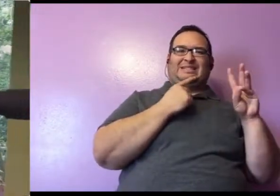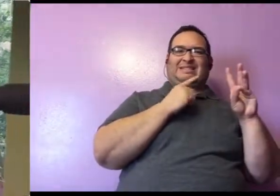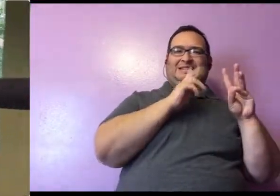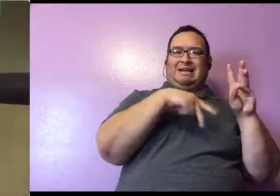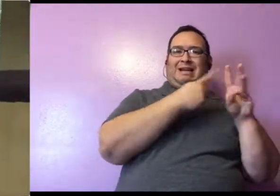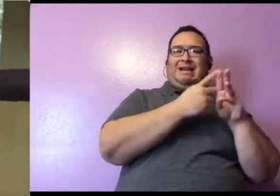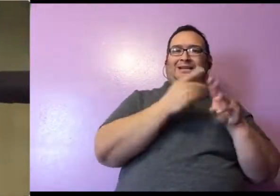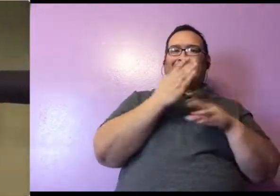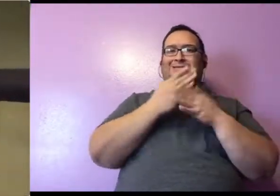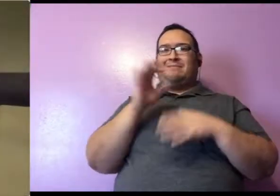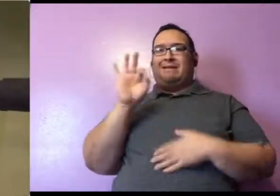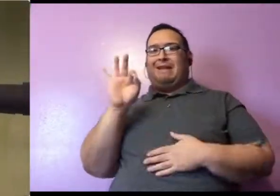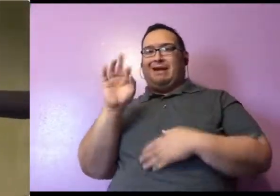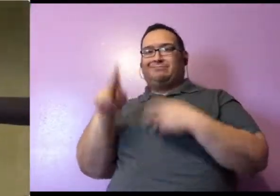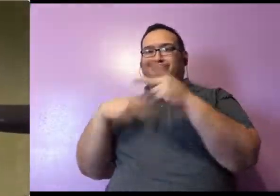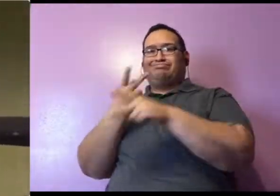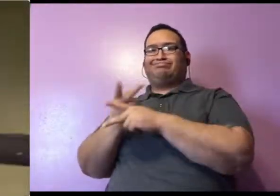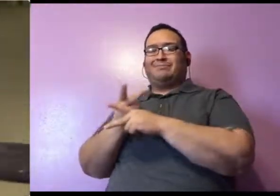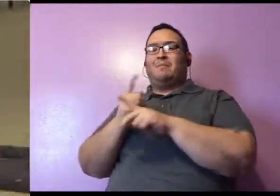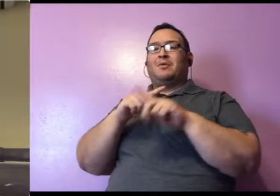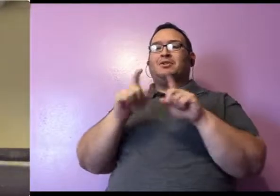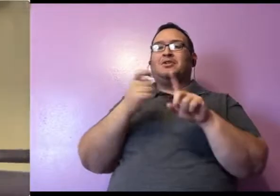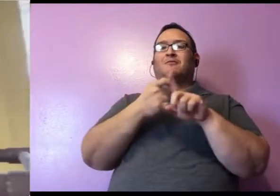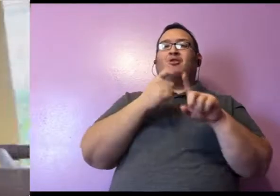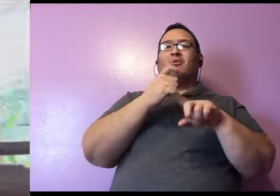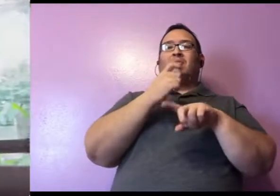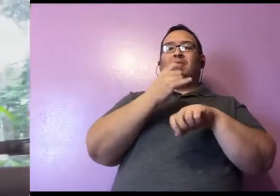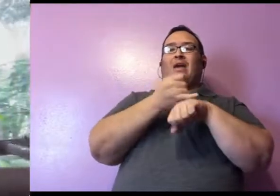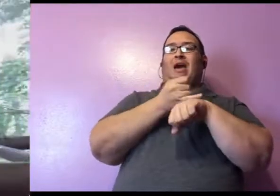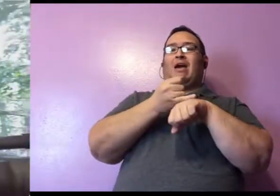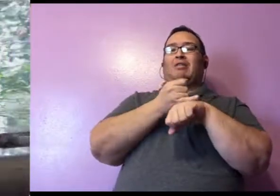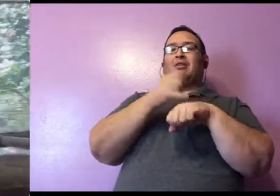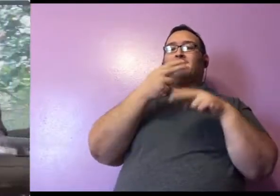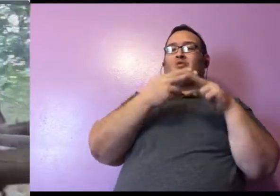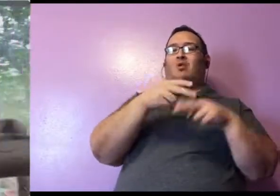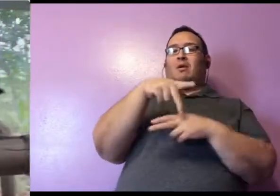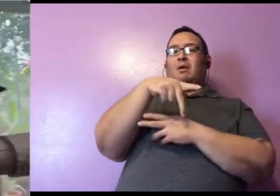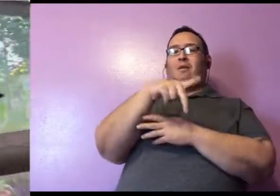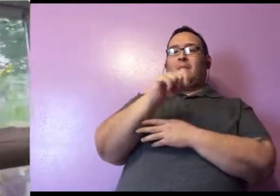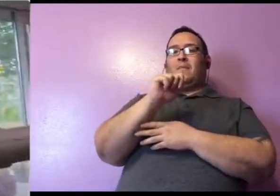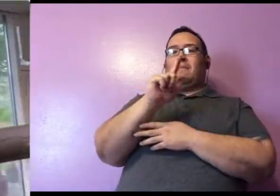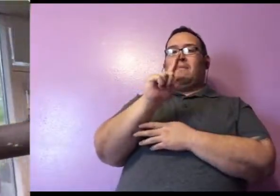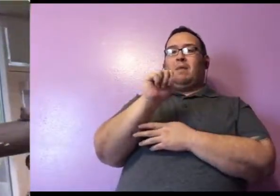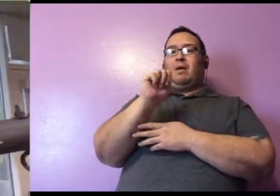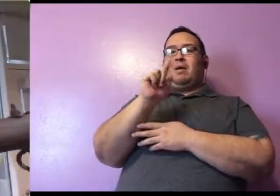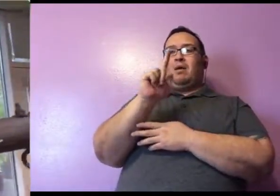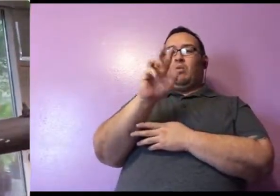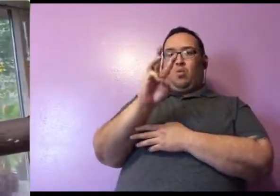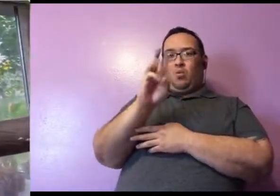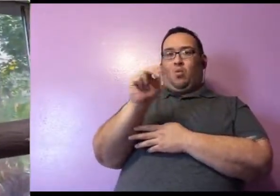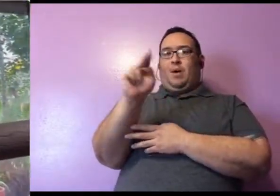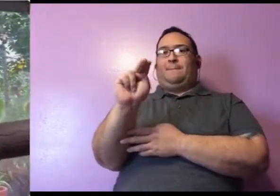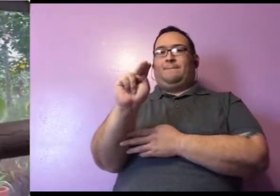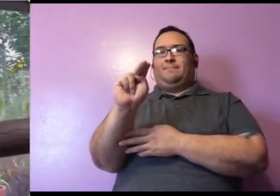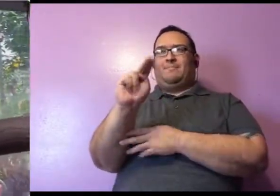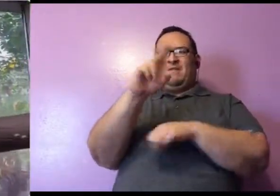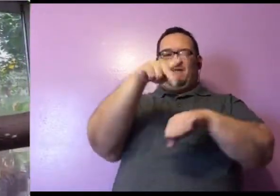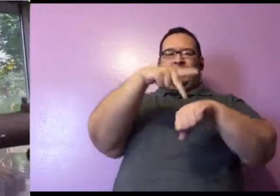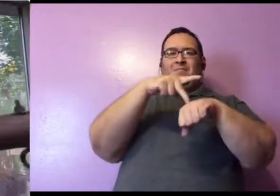specifically from the Palauin Island, which is part of the Philippines. So Southeast Asia, think Asia, other side of the world. That's where